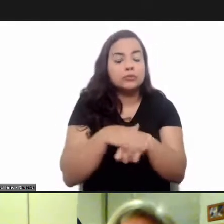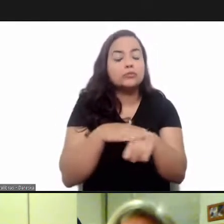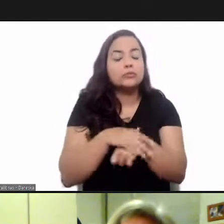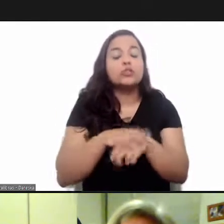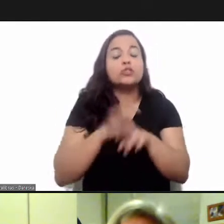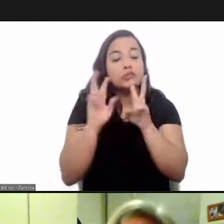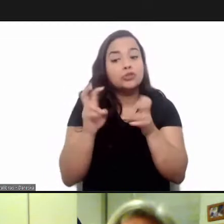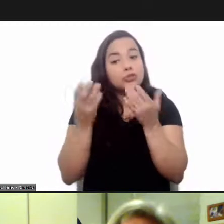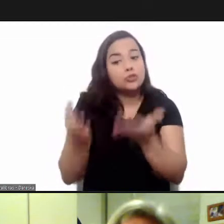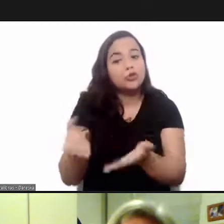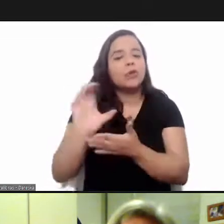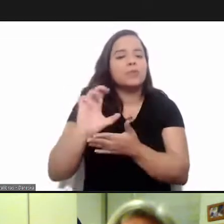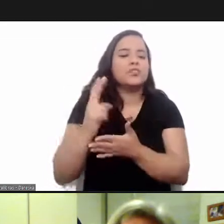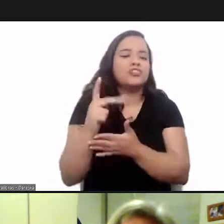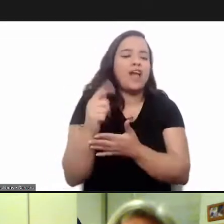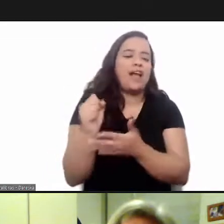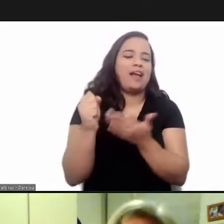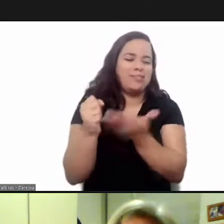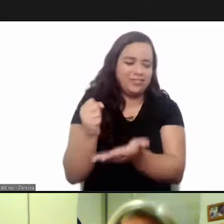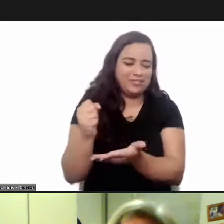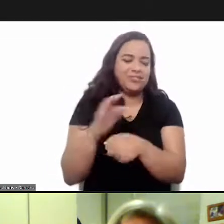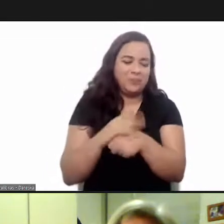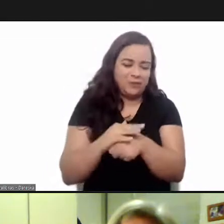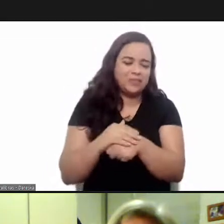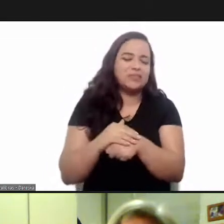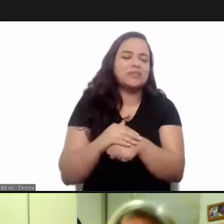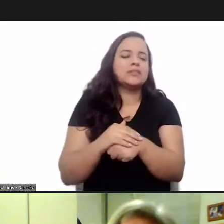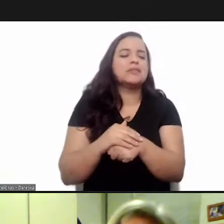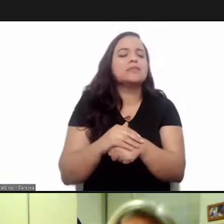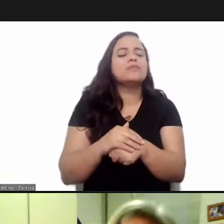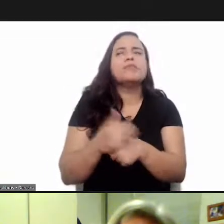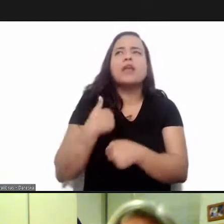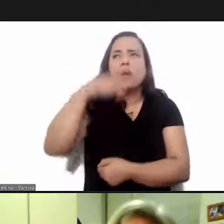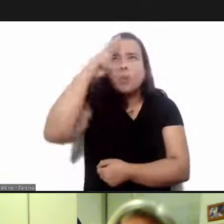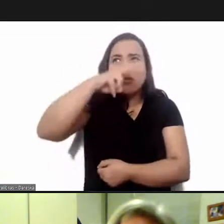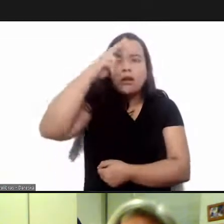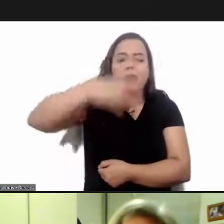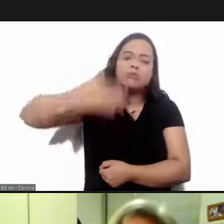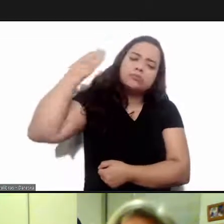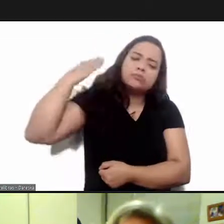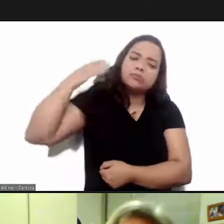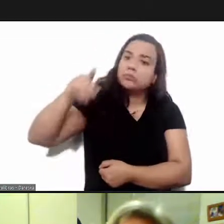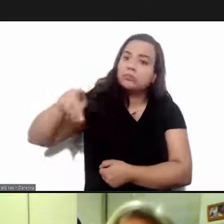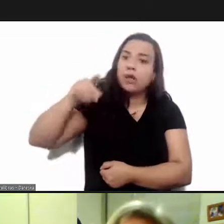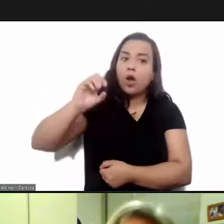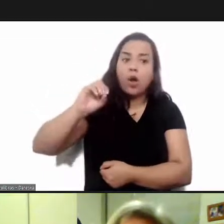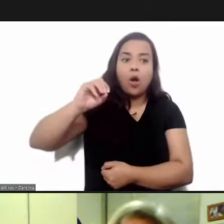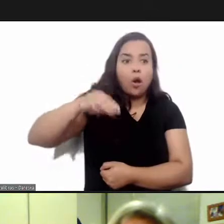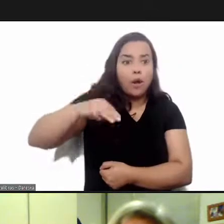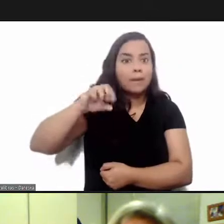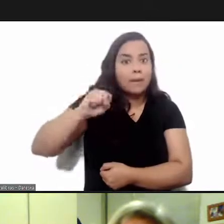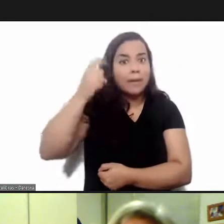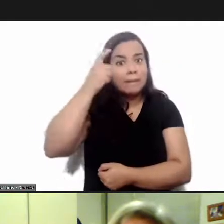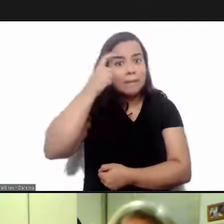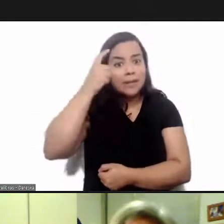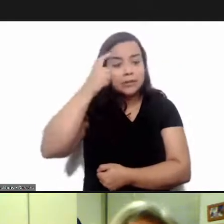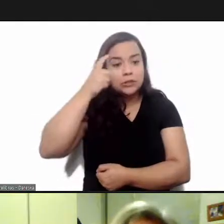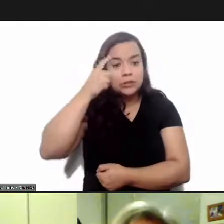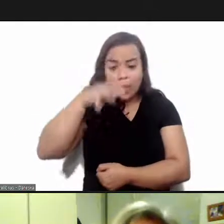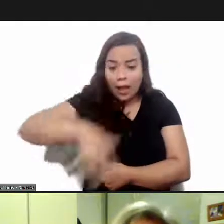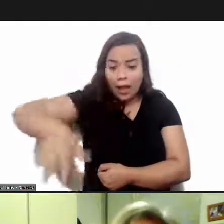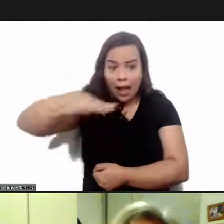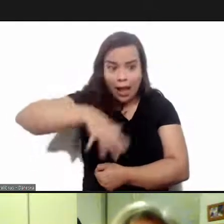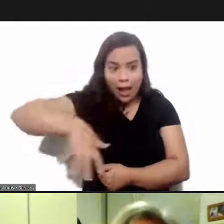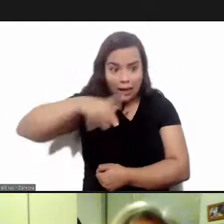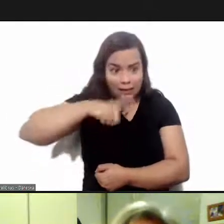i when i was at pajo i remember that at the who they began to close off the area called the